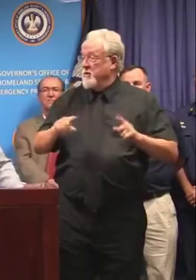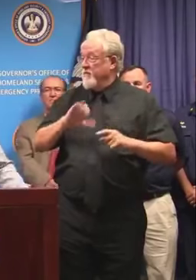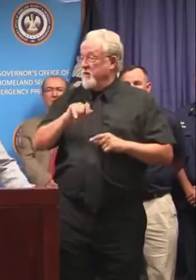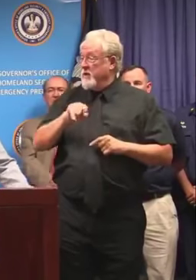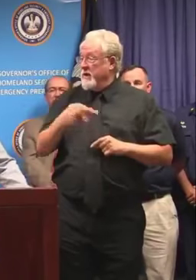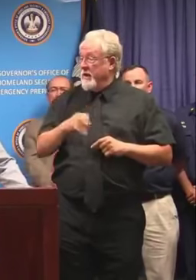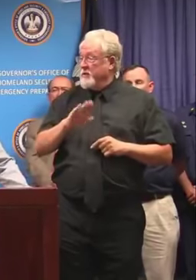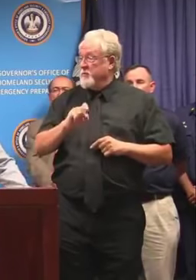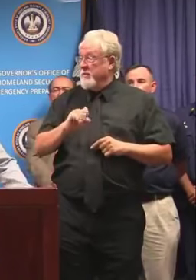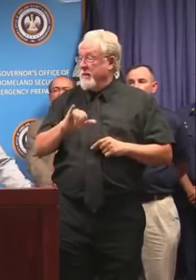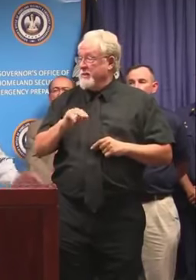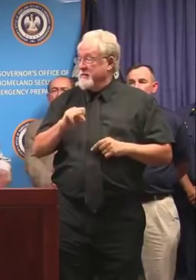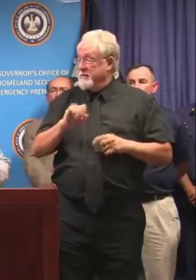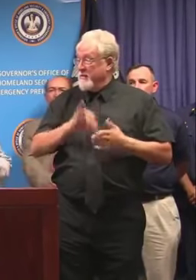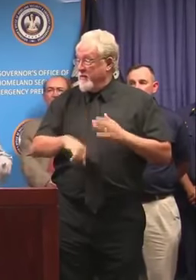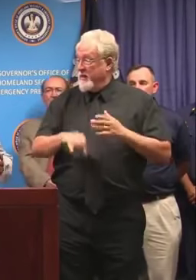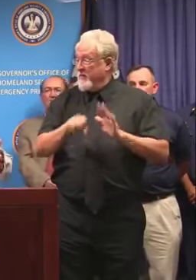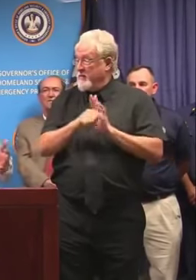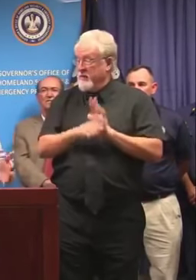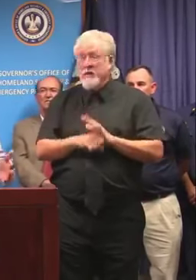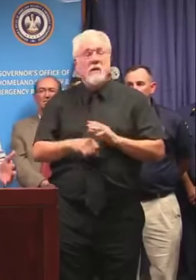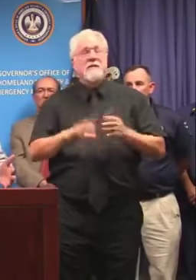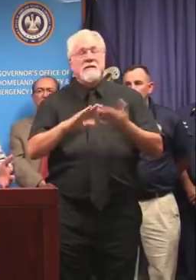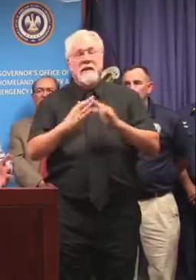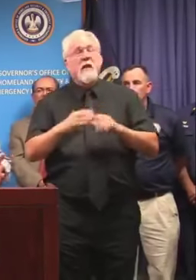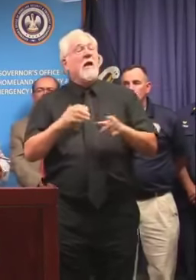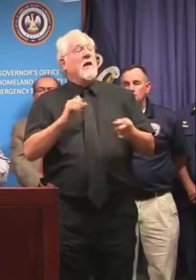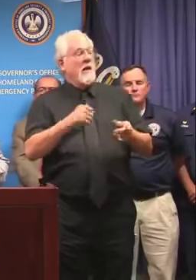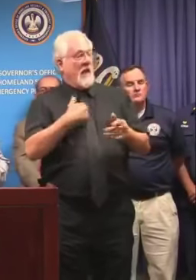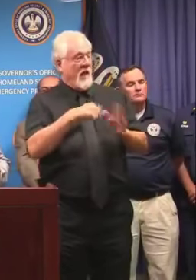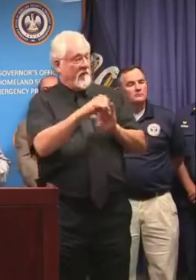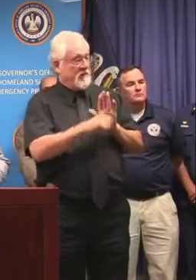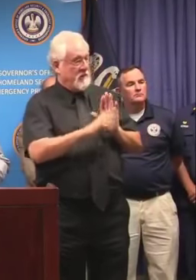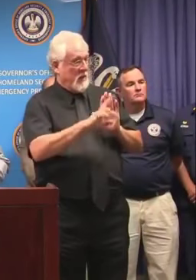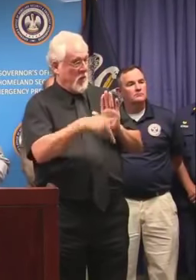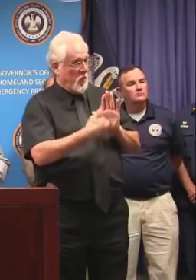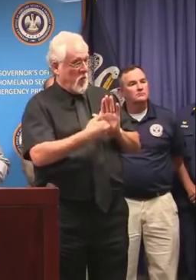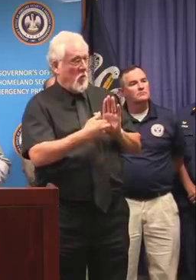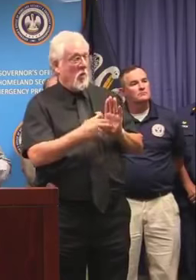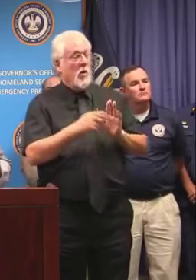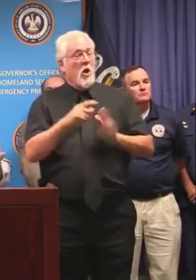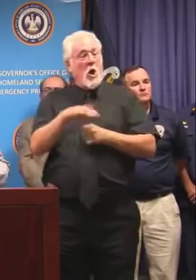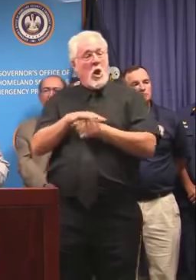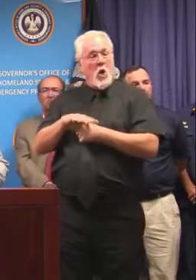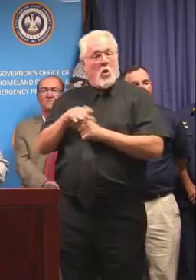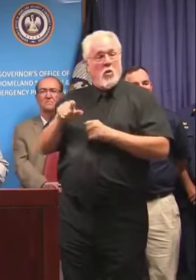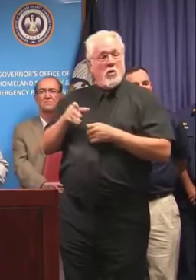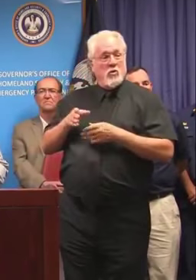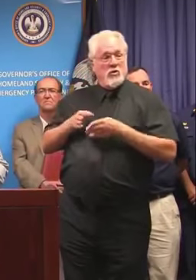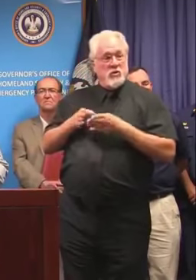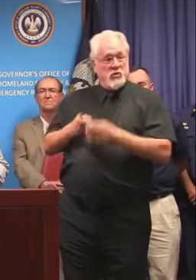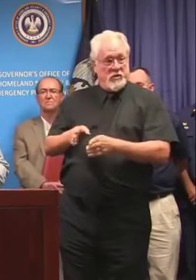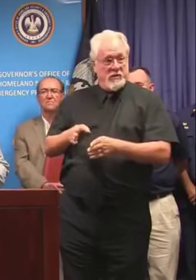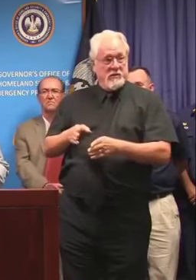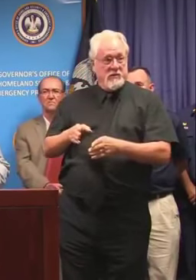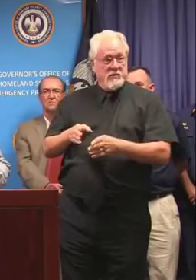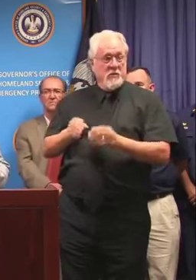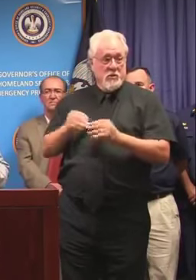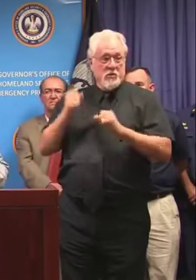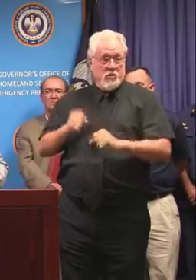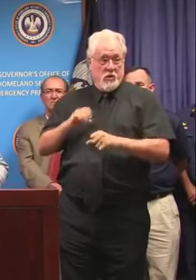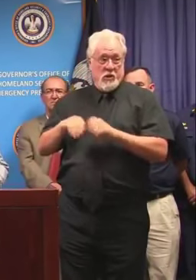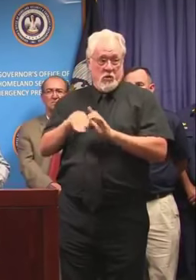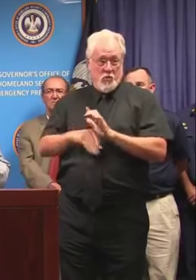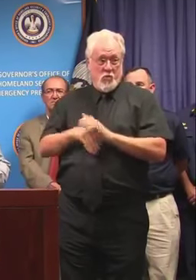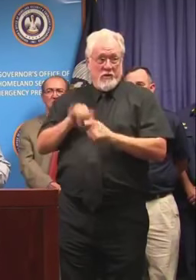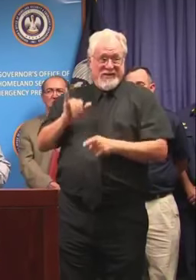Yeah, that's correct. There's a state role on state roads, and the local streets, which is a much more robust system down in New Orleans, is the city